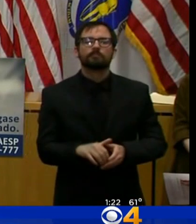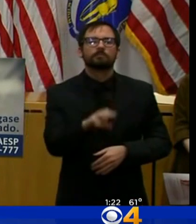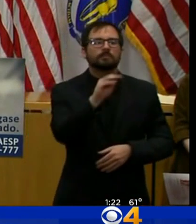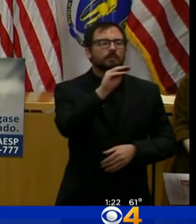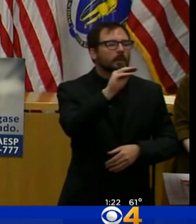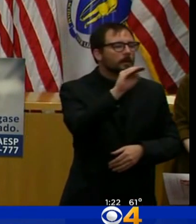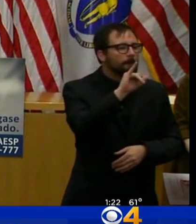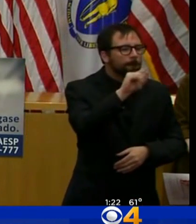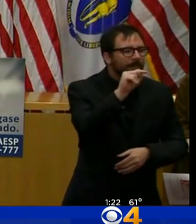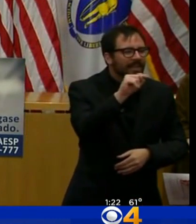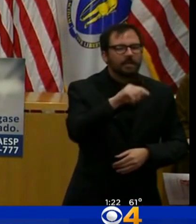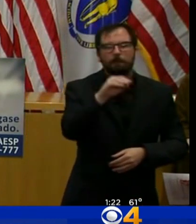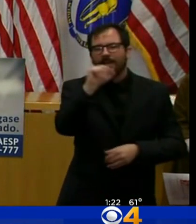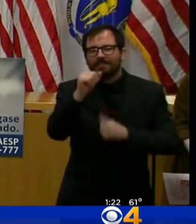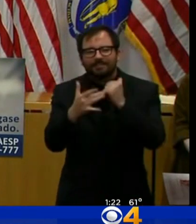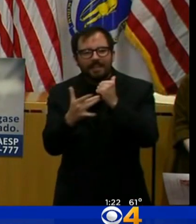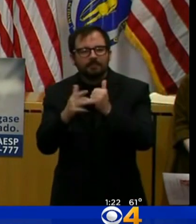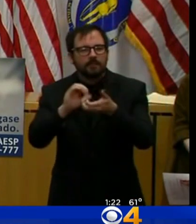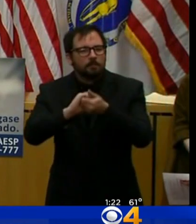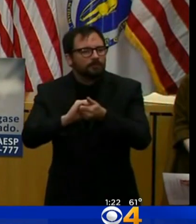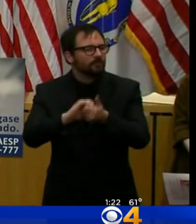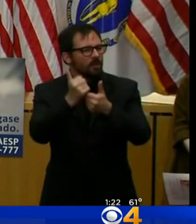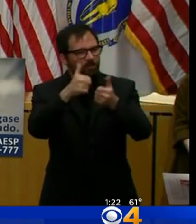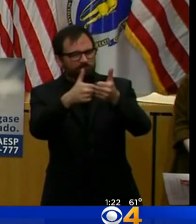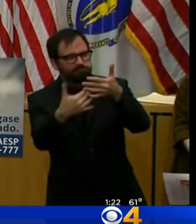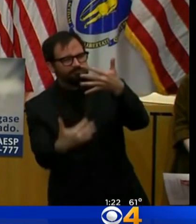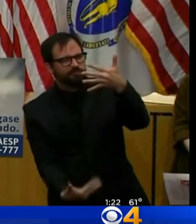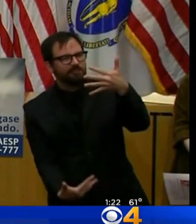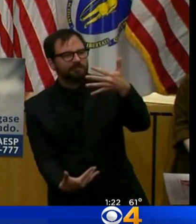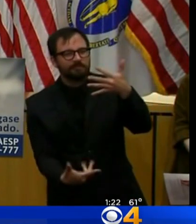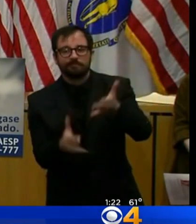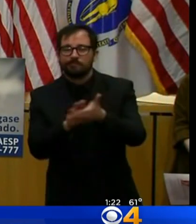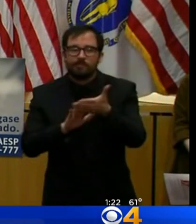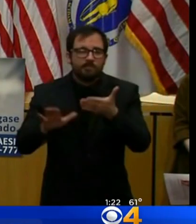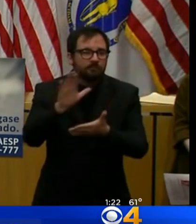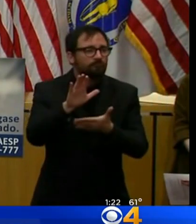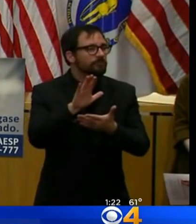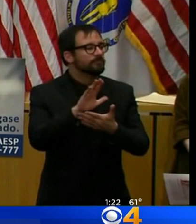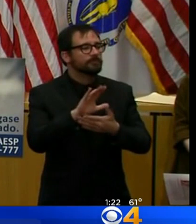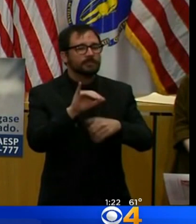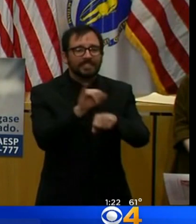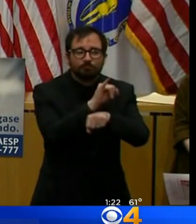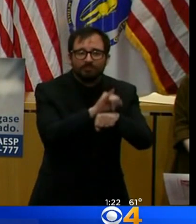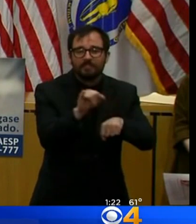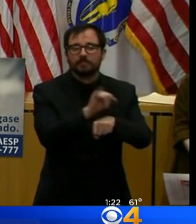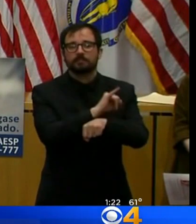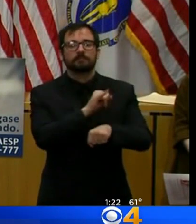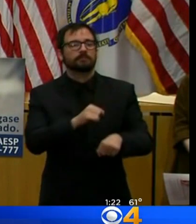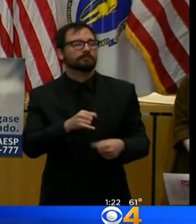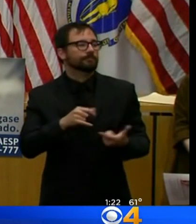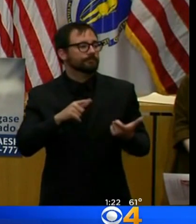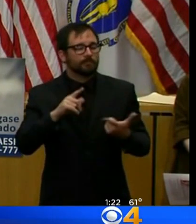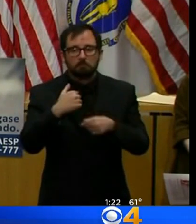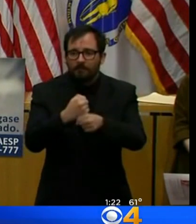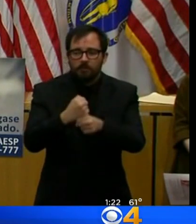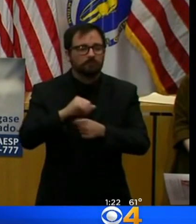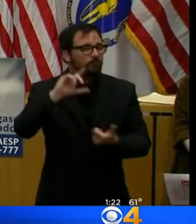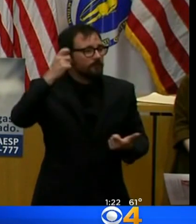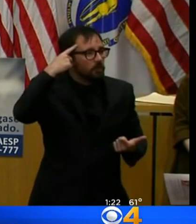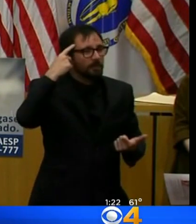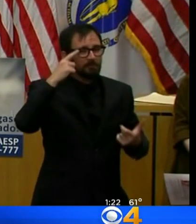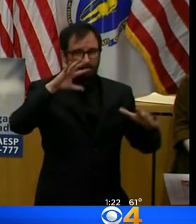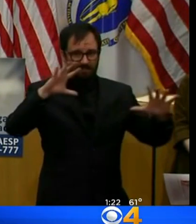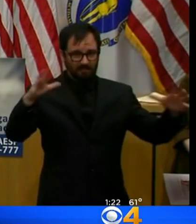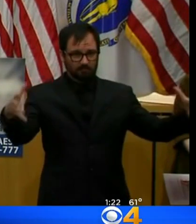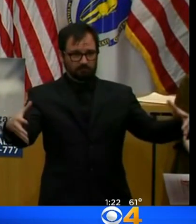it. It includes people from academia, industry, and government with a shared mission of creating new products to